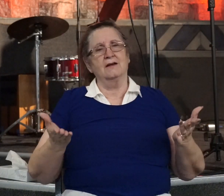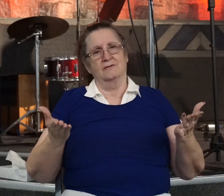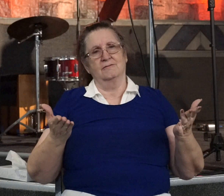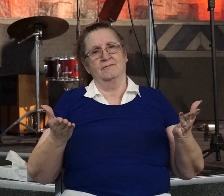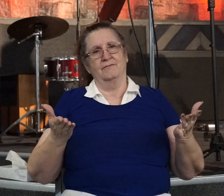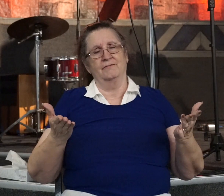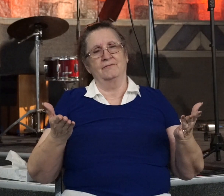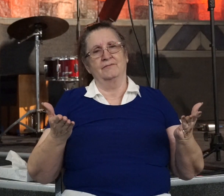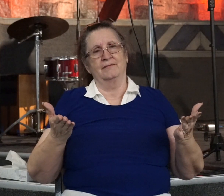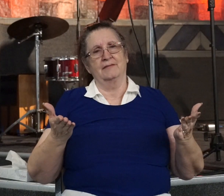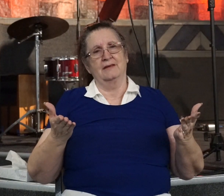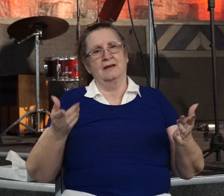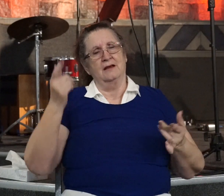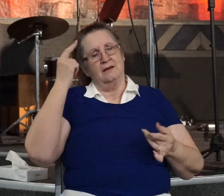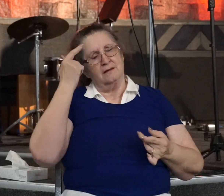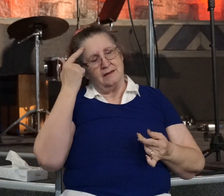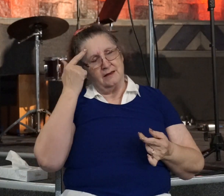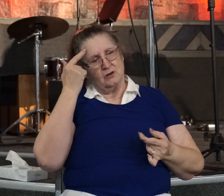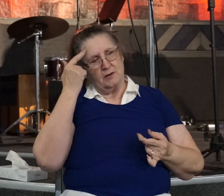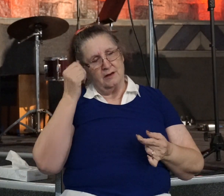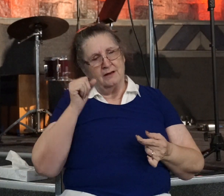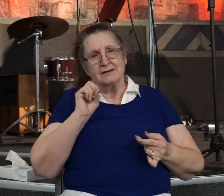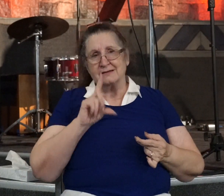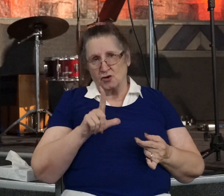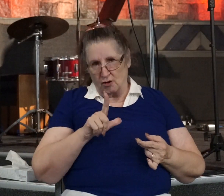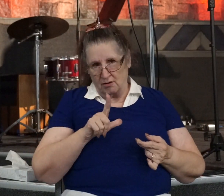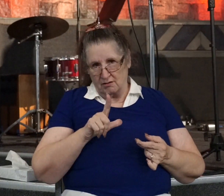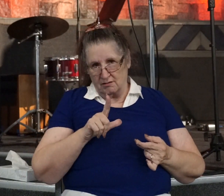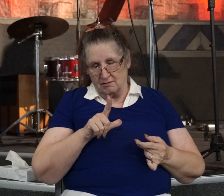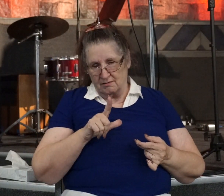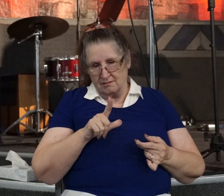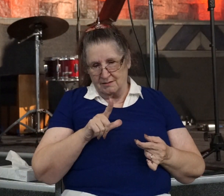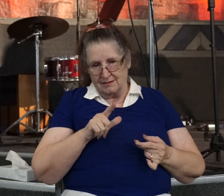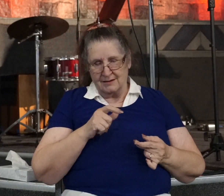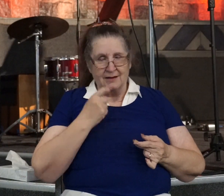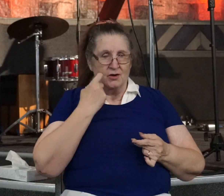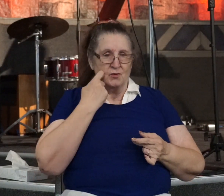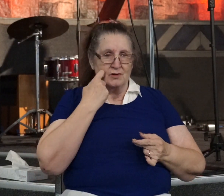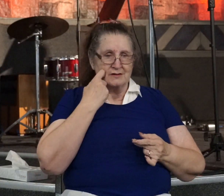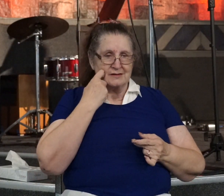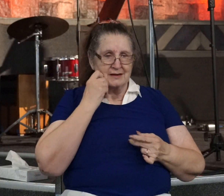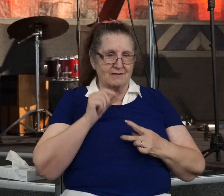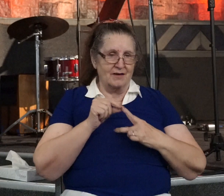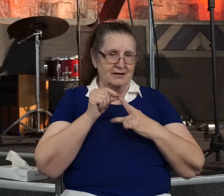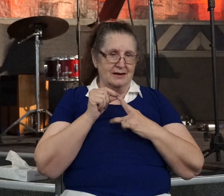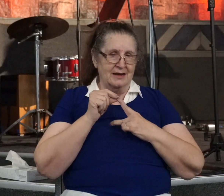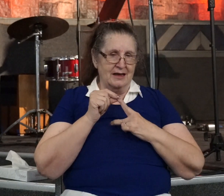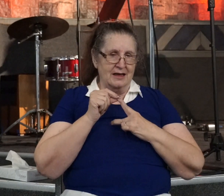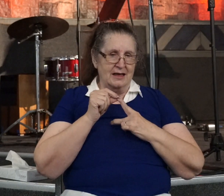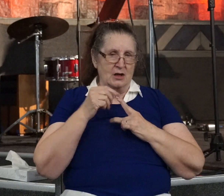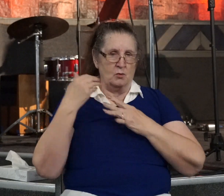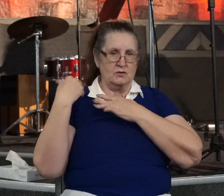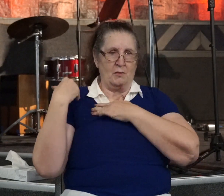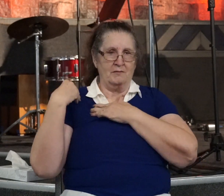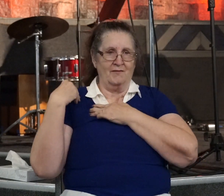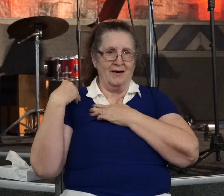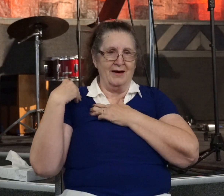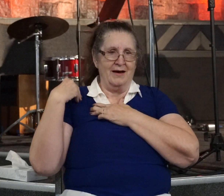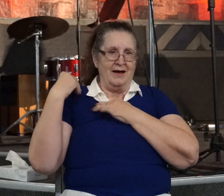When you think about it, Saul, he had just found out that he was responsible for killing the followers